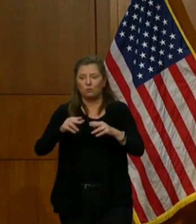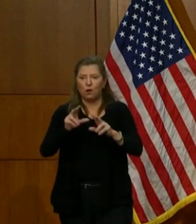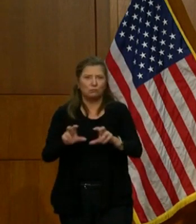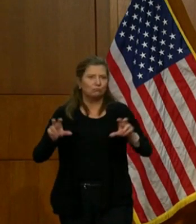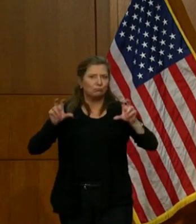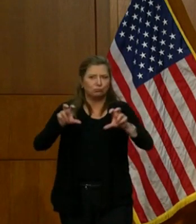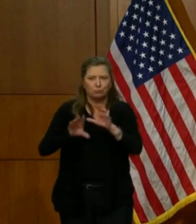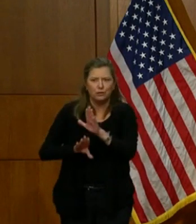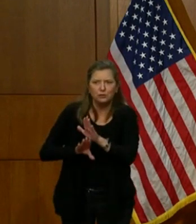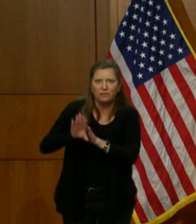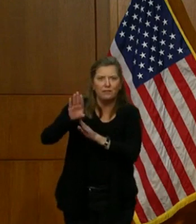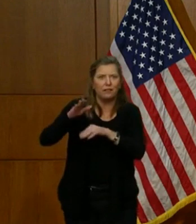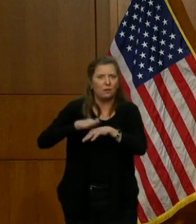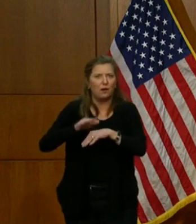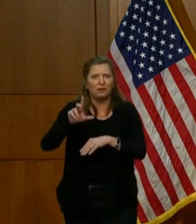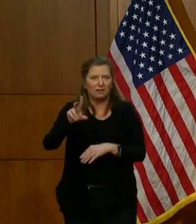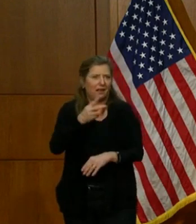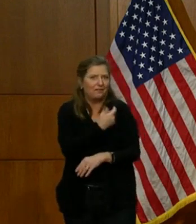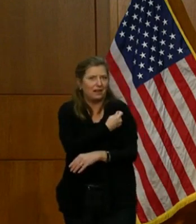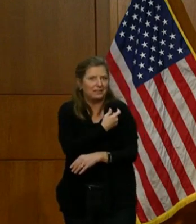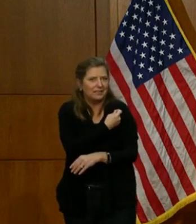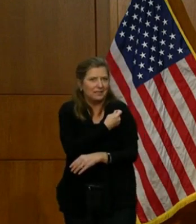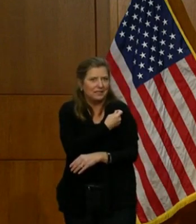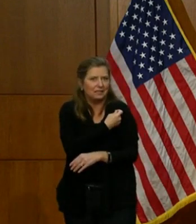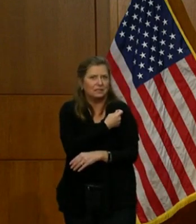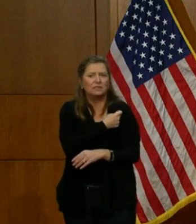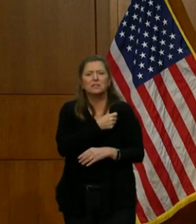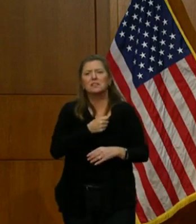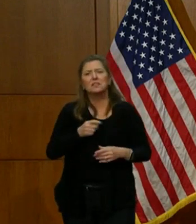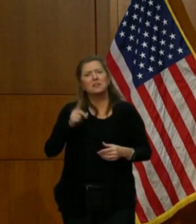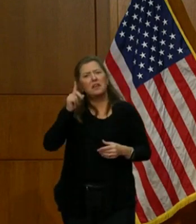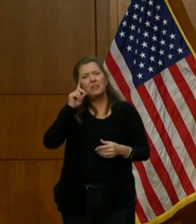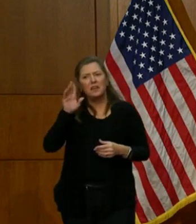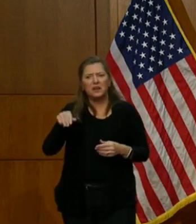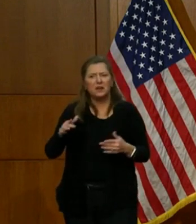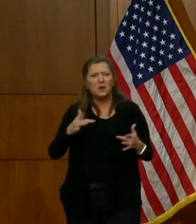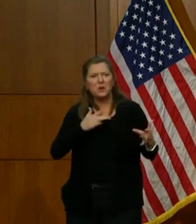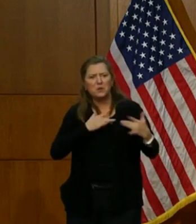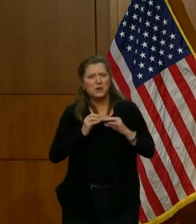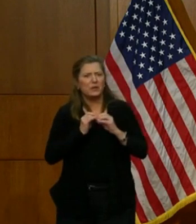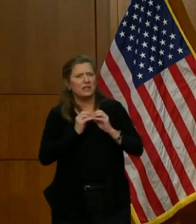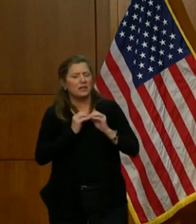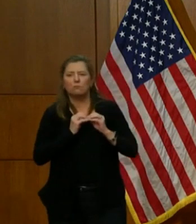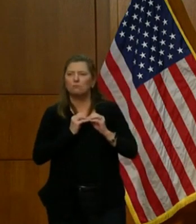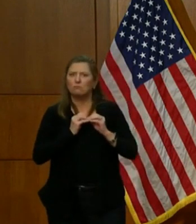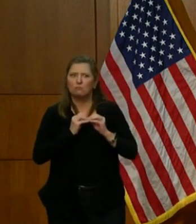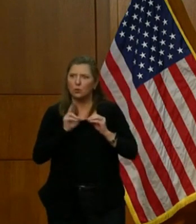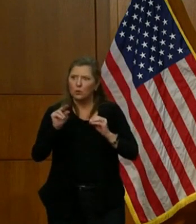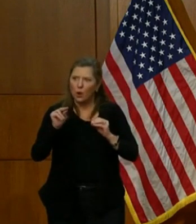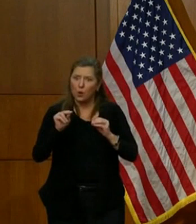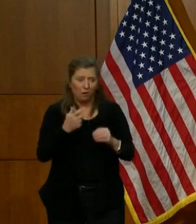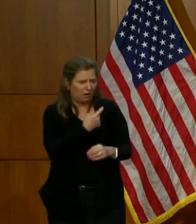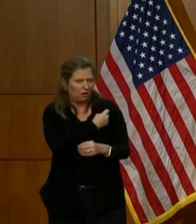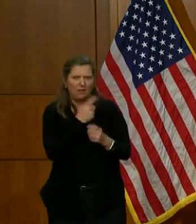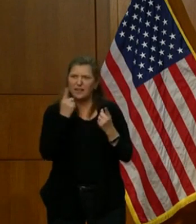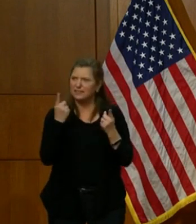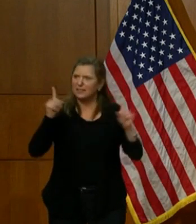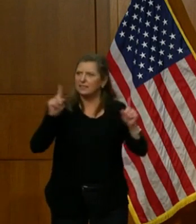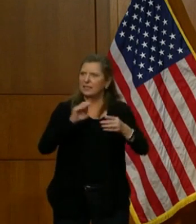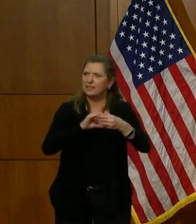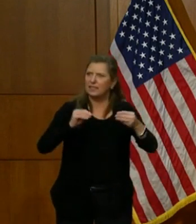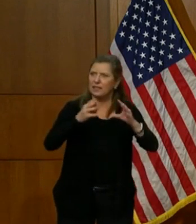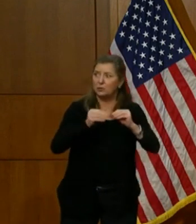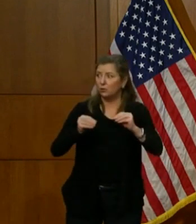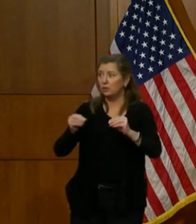on developing the vaccines. It's not something to be worried about. It's a success story in a year that didn't